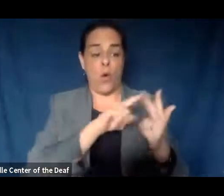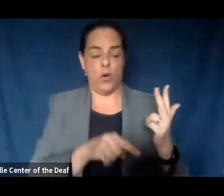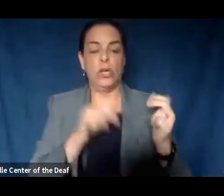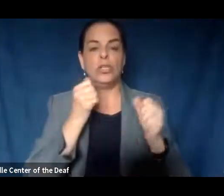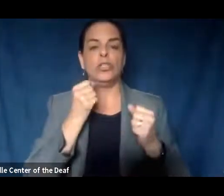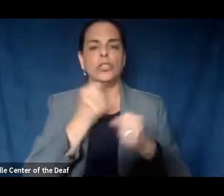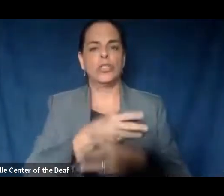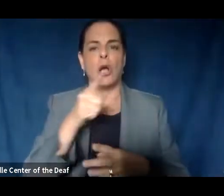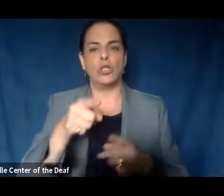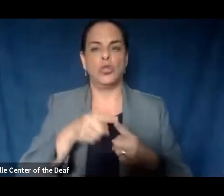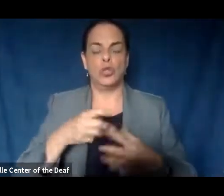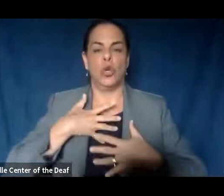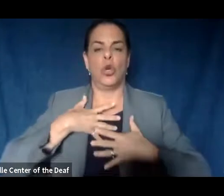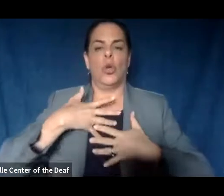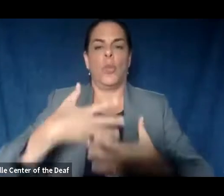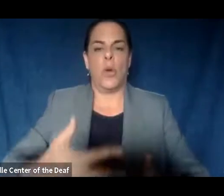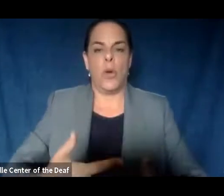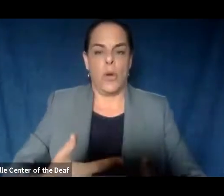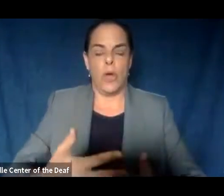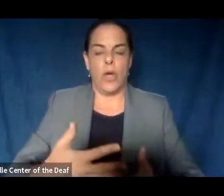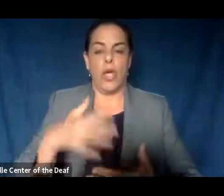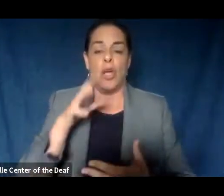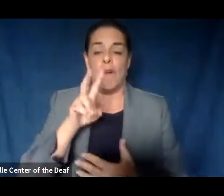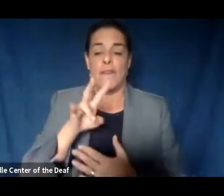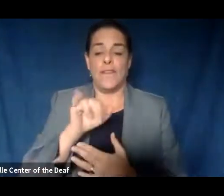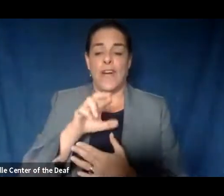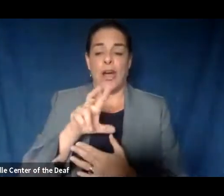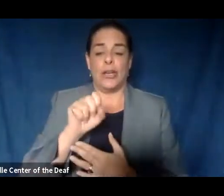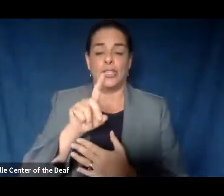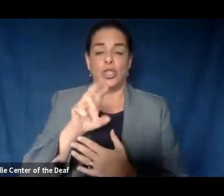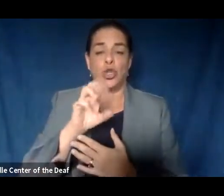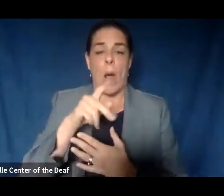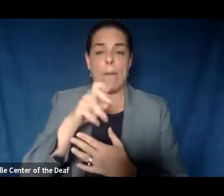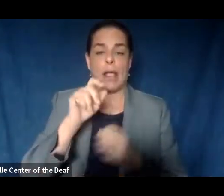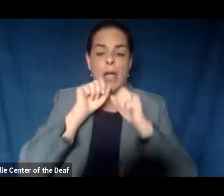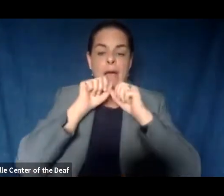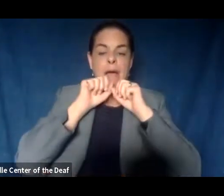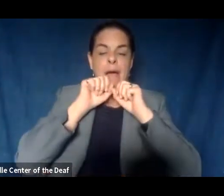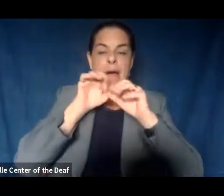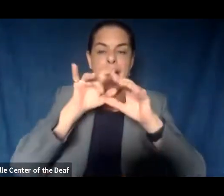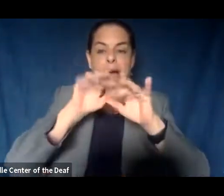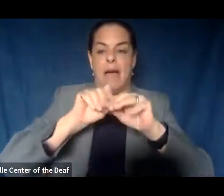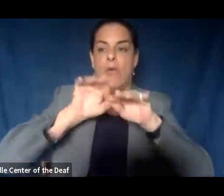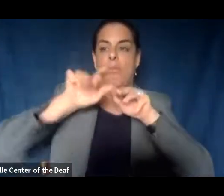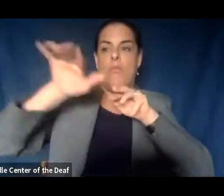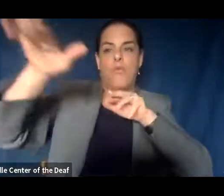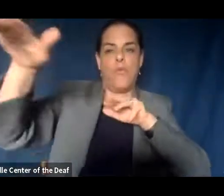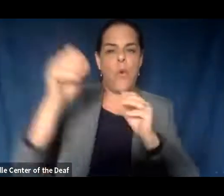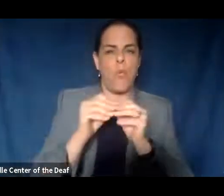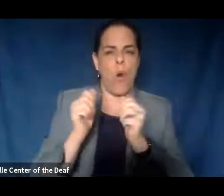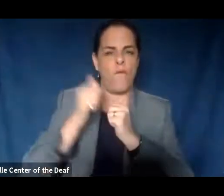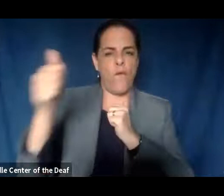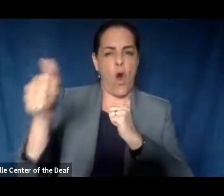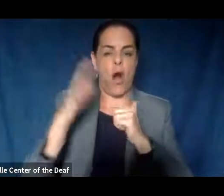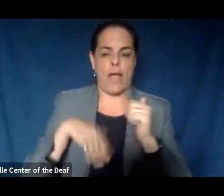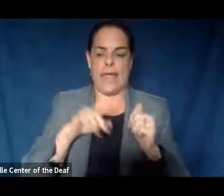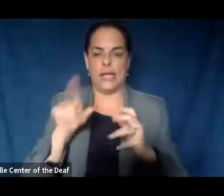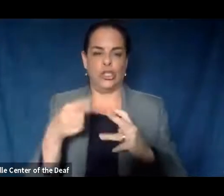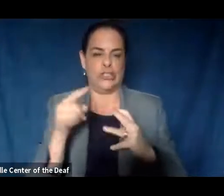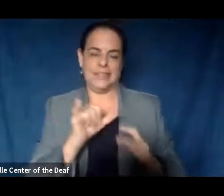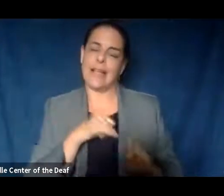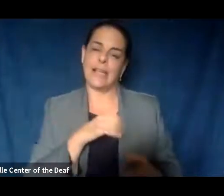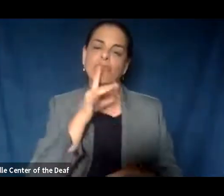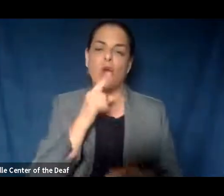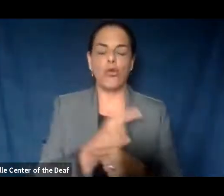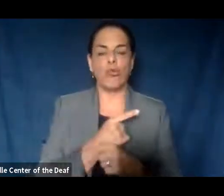exhale your virus droplets, the droplets with the virus in them further from you than just like I'm talking now.